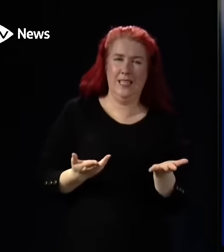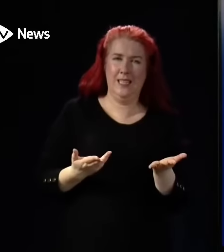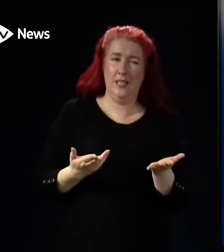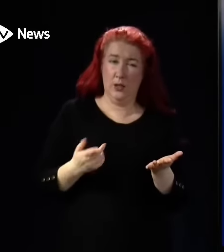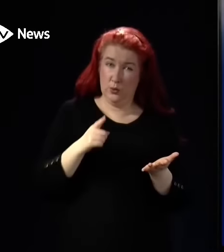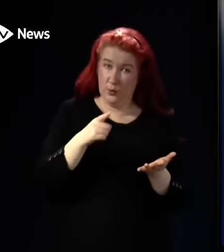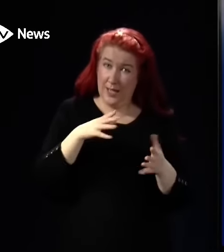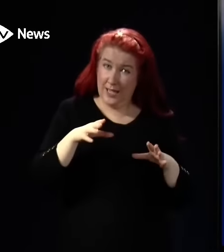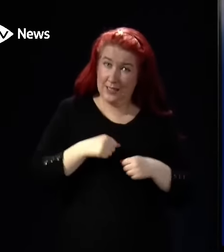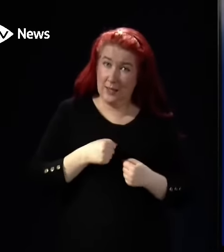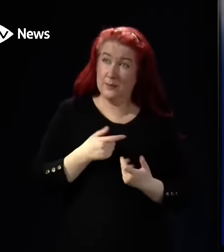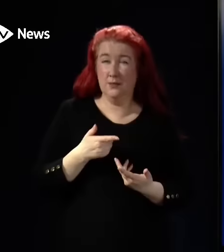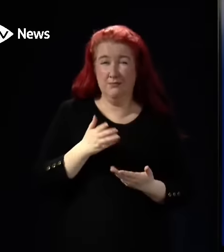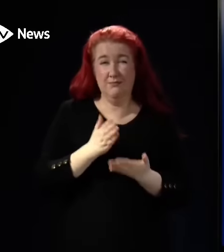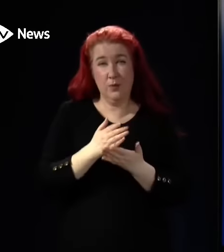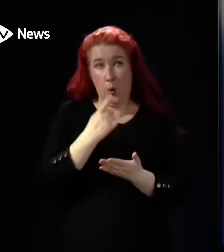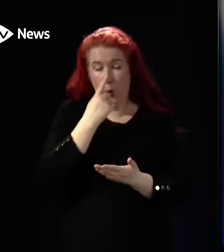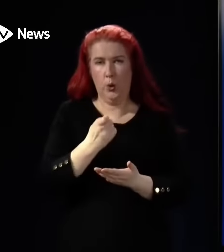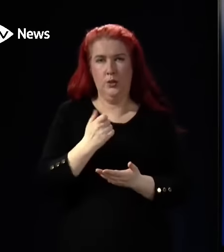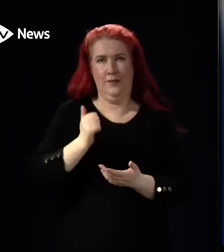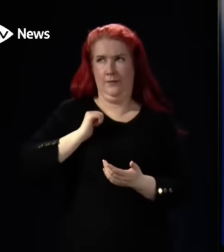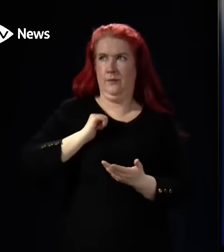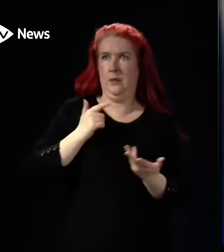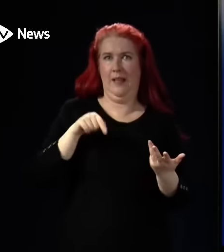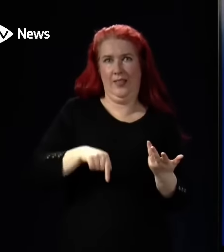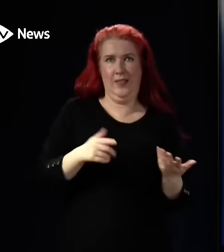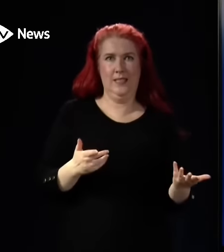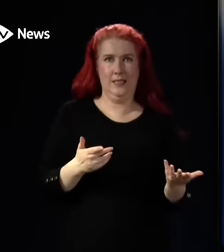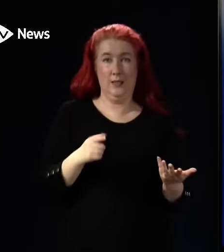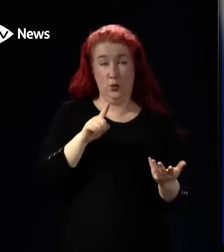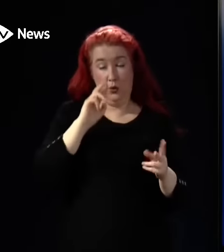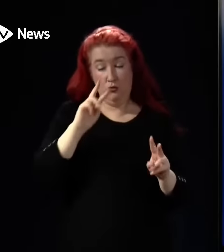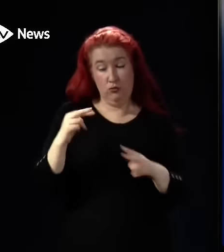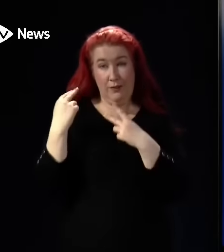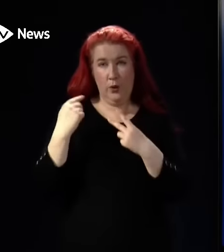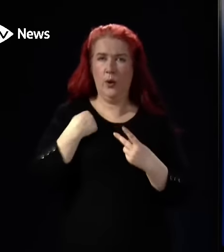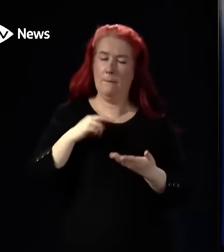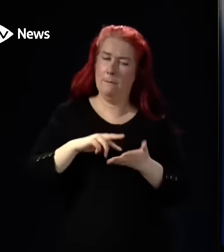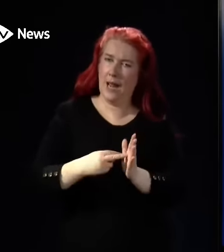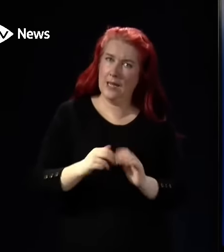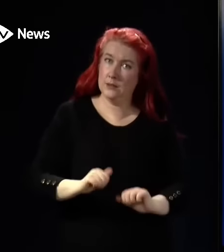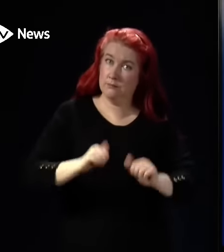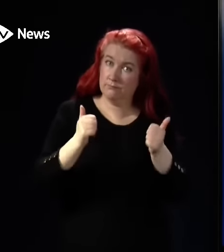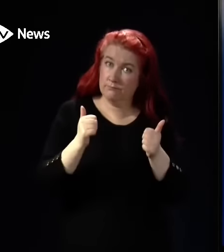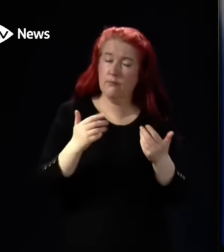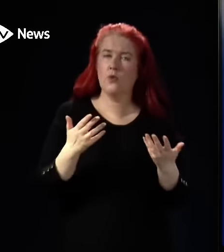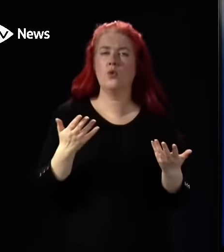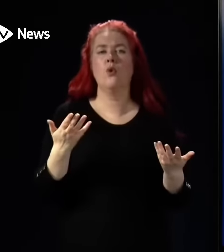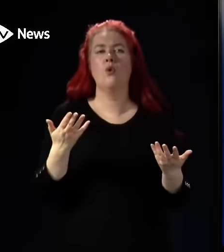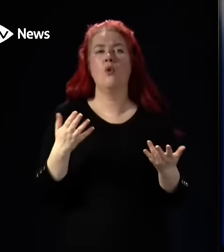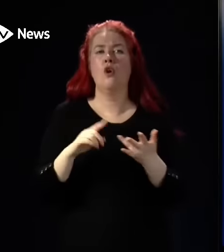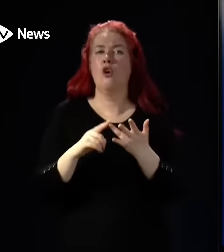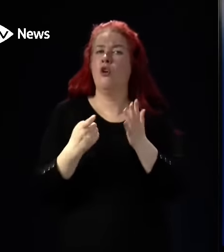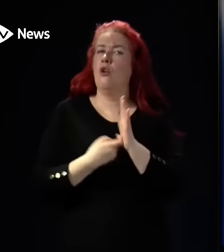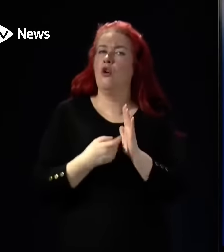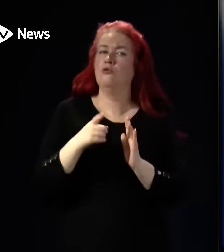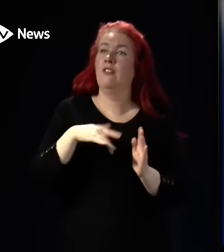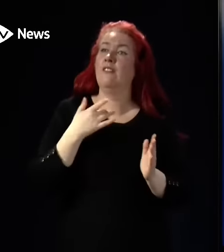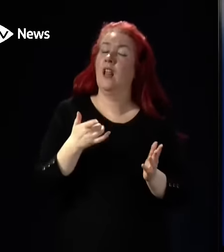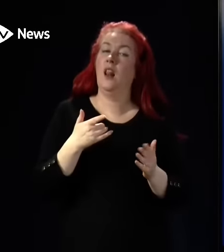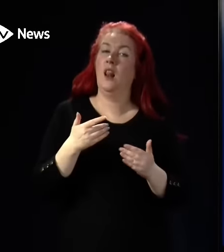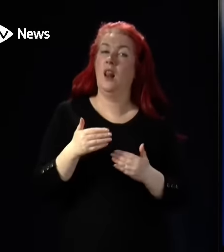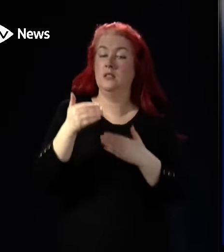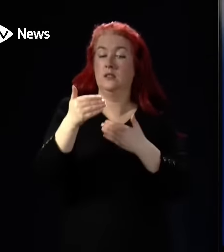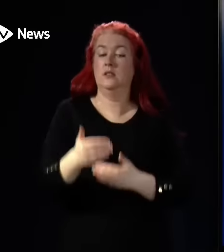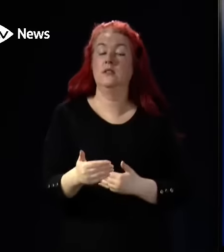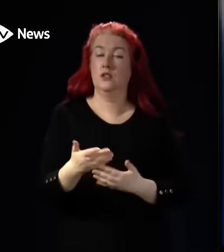foreseeable? Will you review whether your plans were adequate? Or do you think that actually the stage we're at